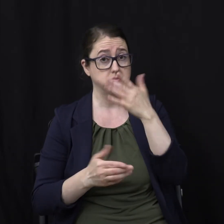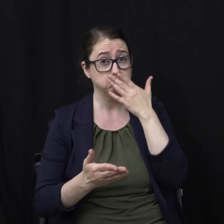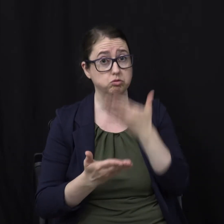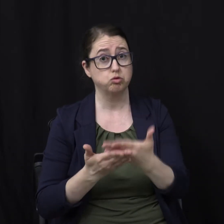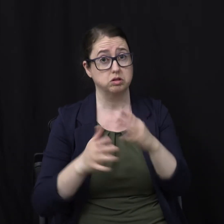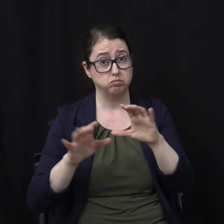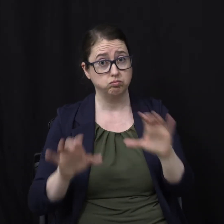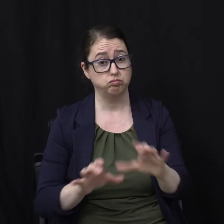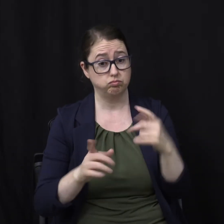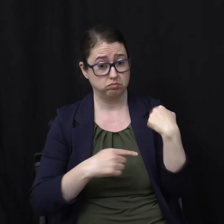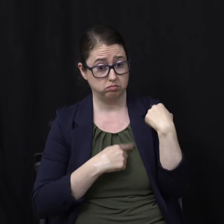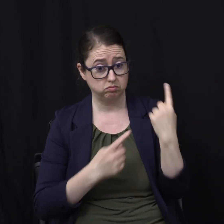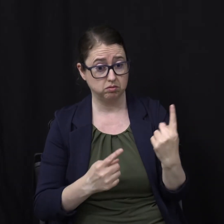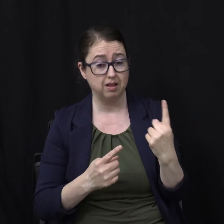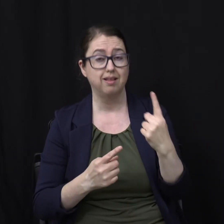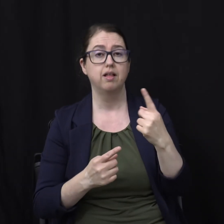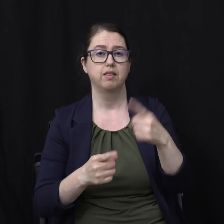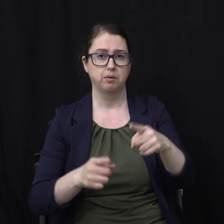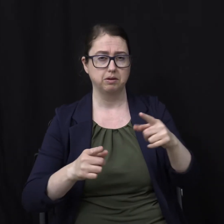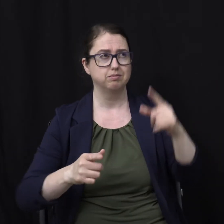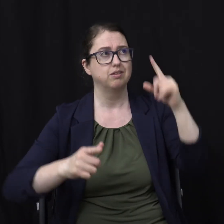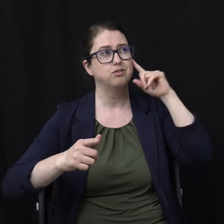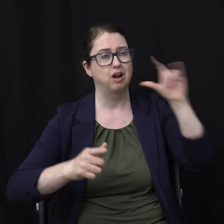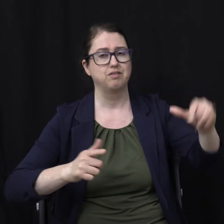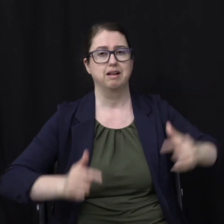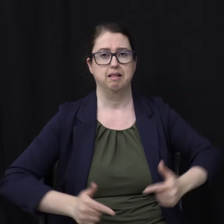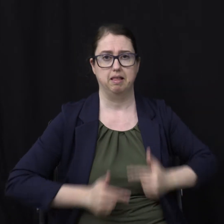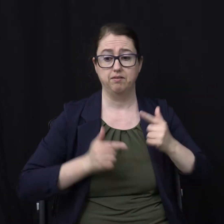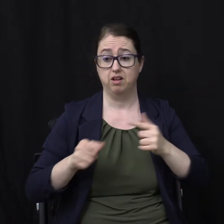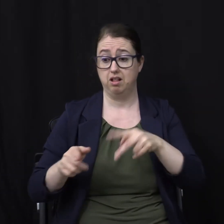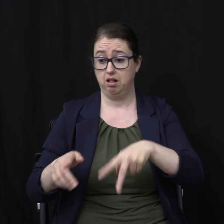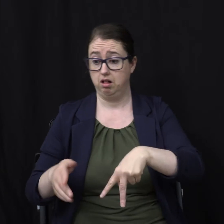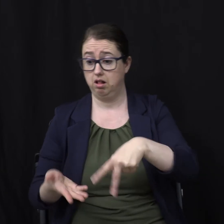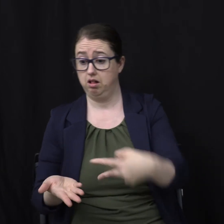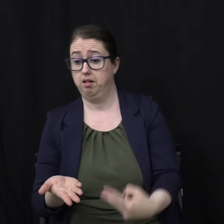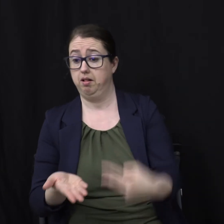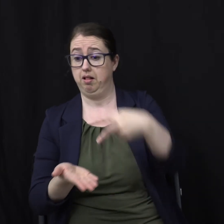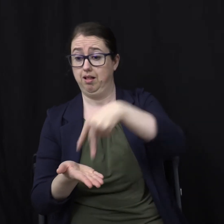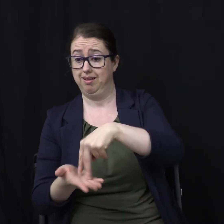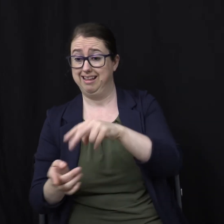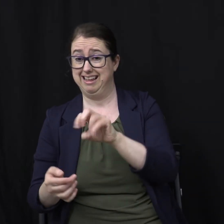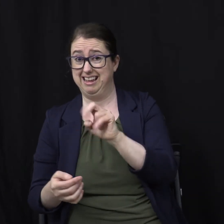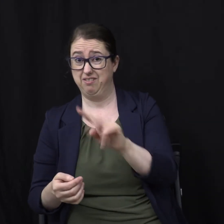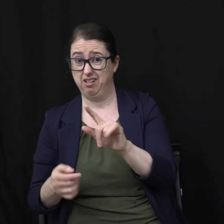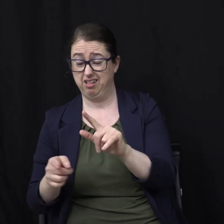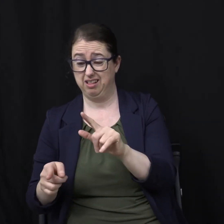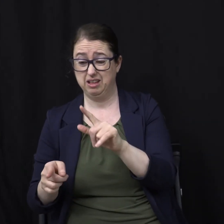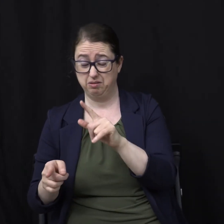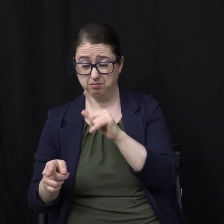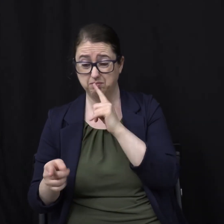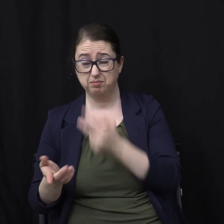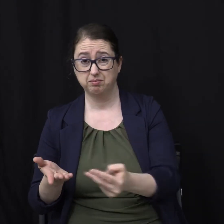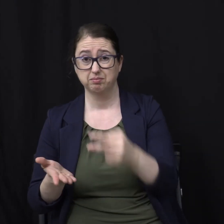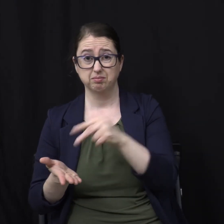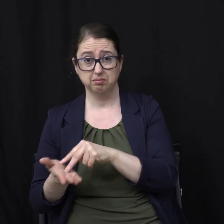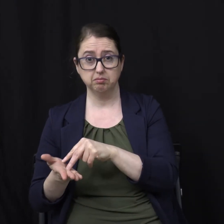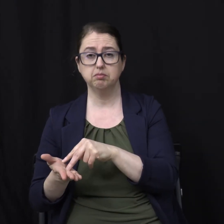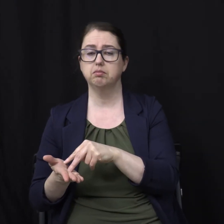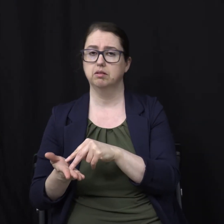Of what? Of life And to those who have done evil To the resurrection Of what? Condemn So there's two